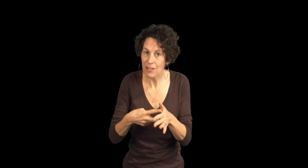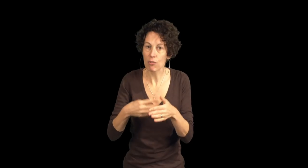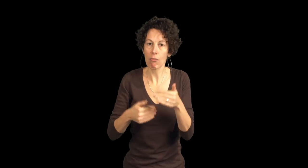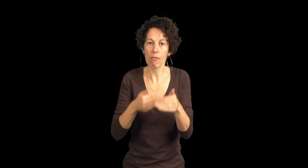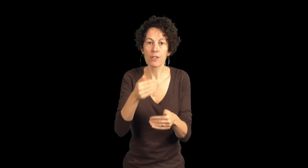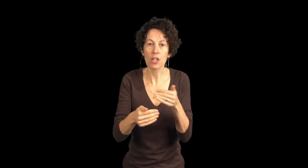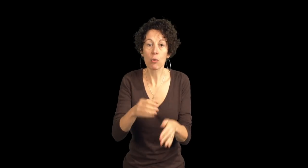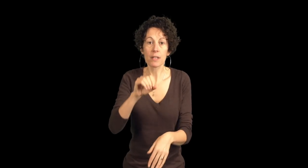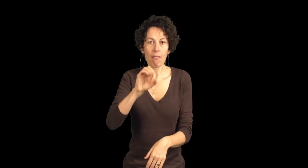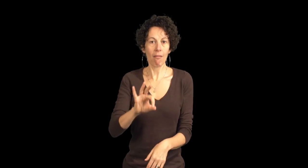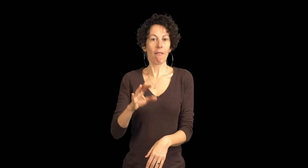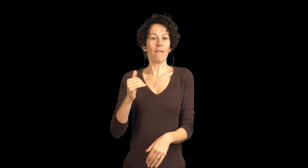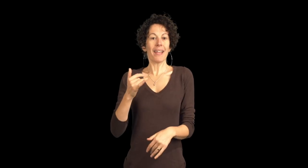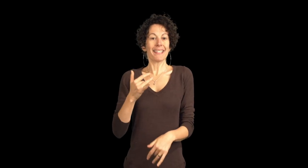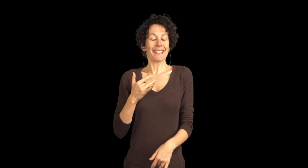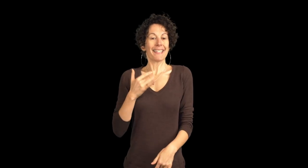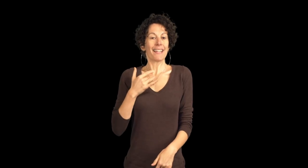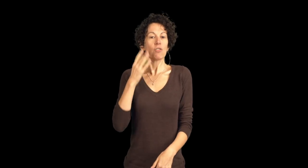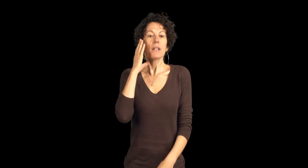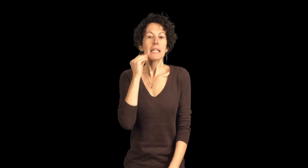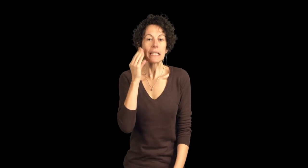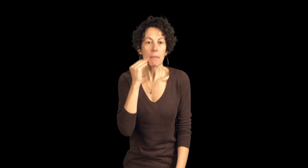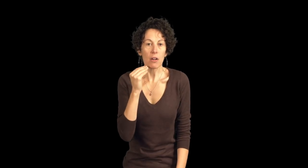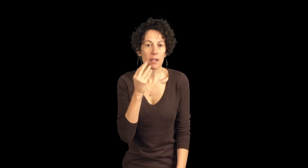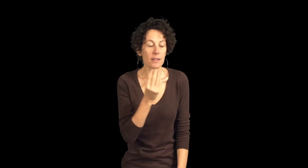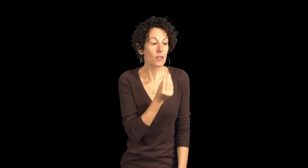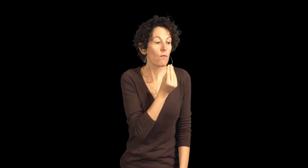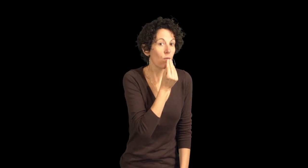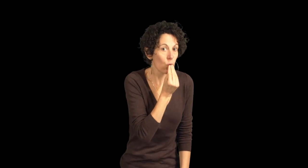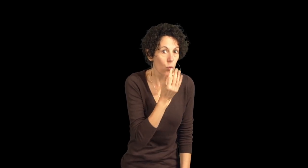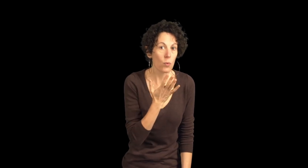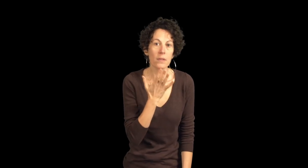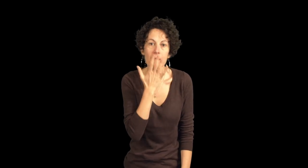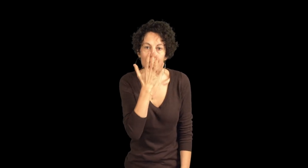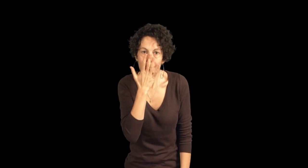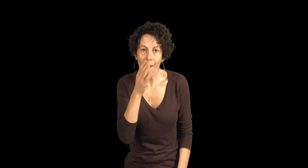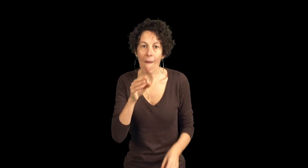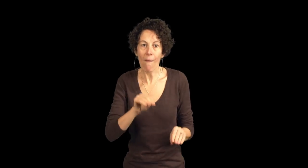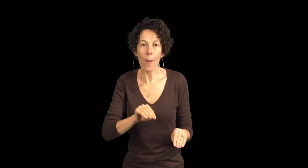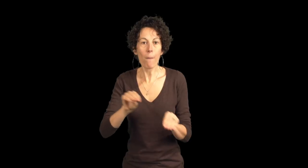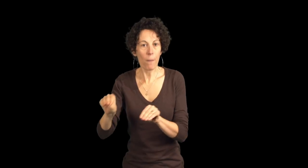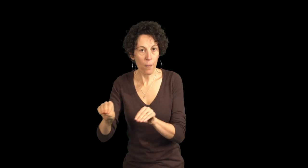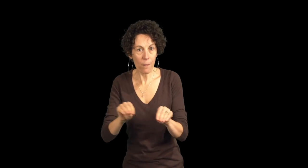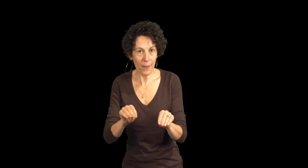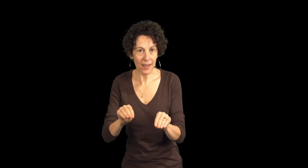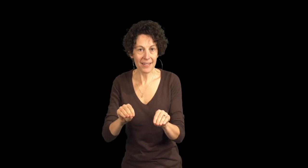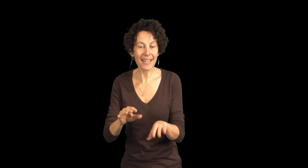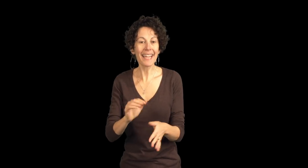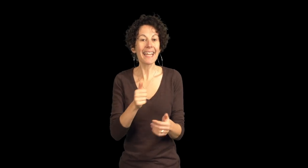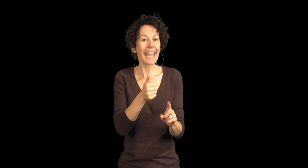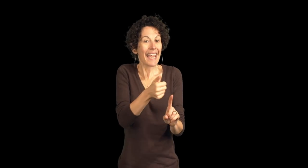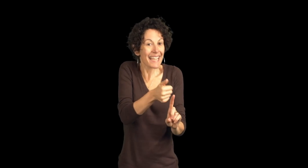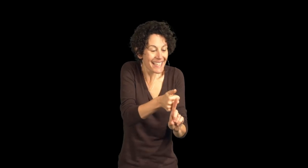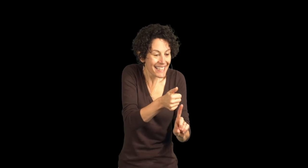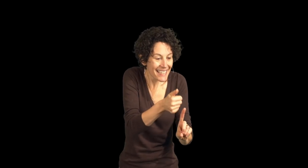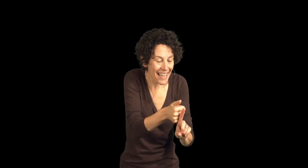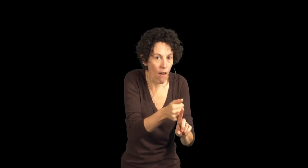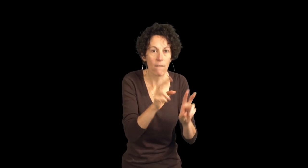sequence of sensory experiences with food, smell, and movement, which is itself